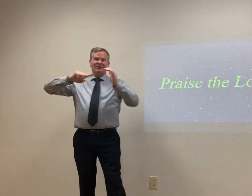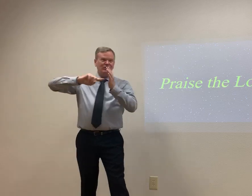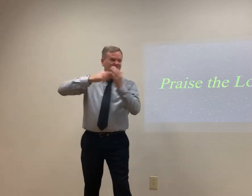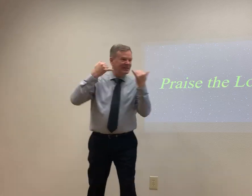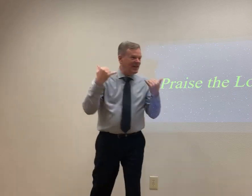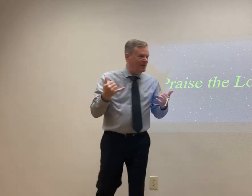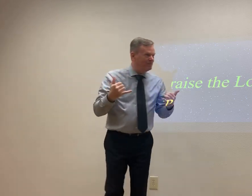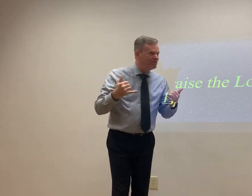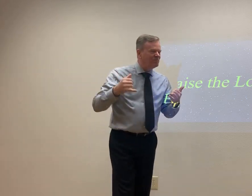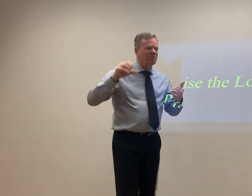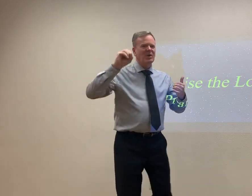So let's go ahead and start.